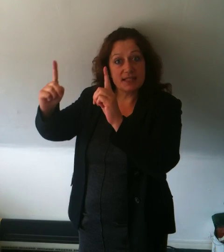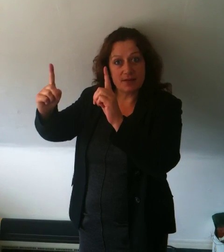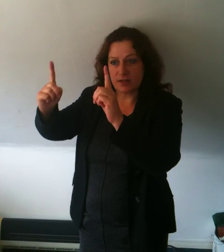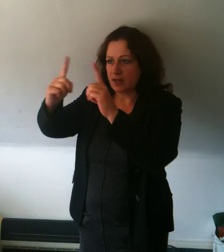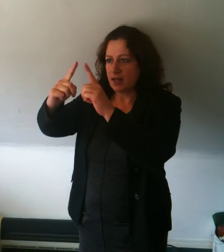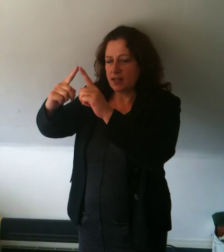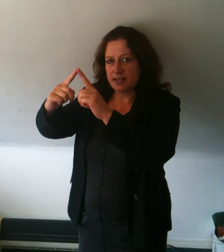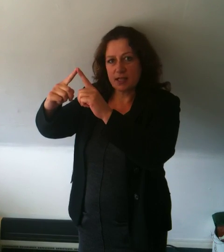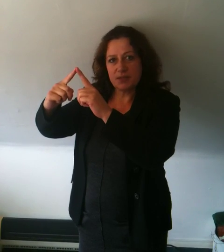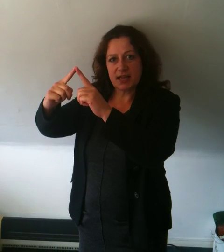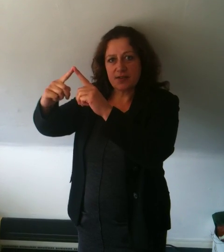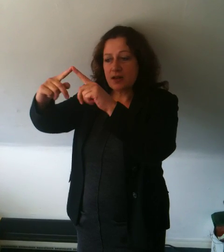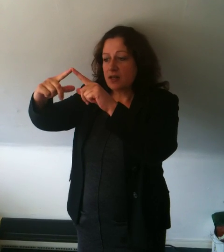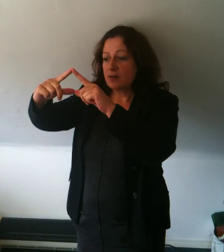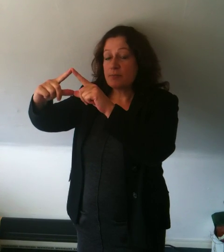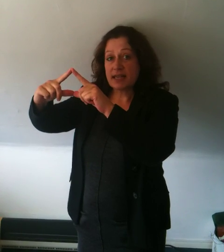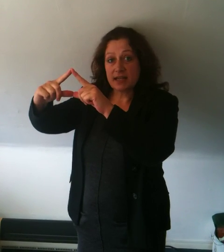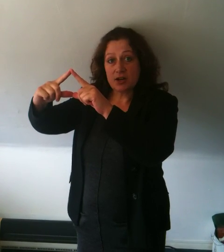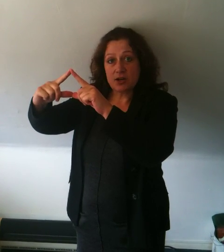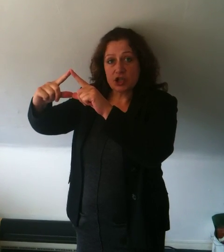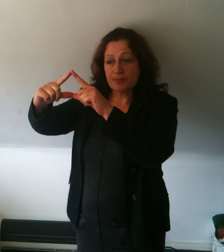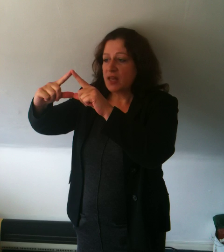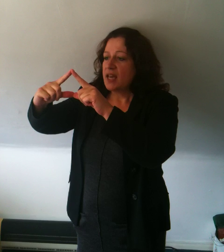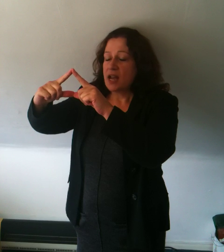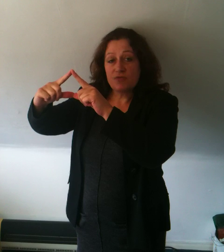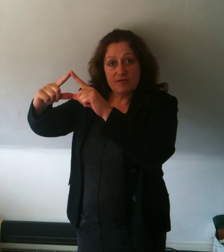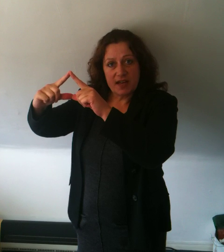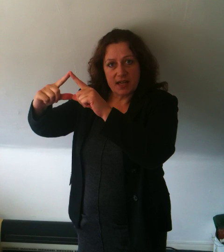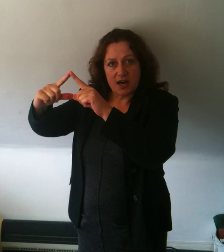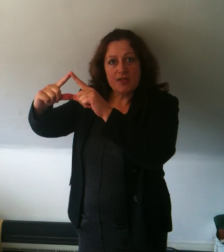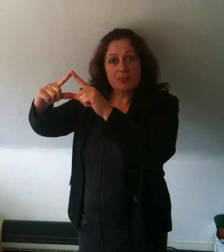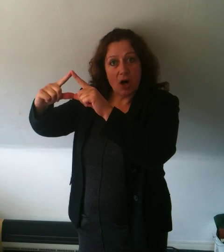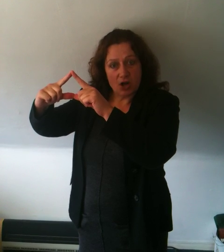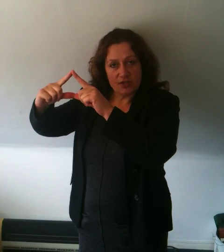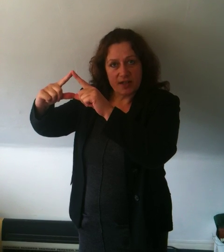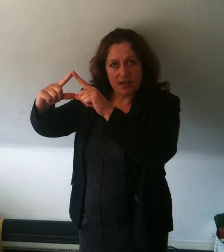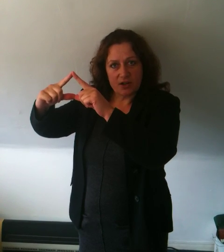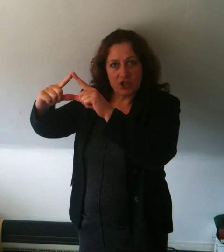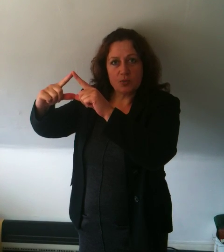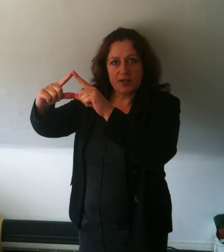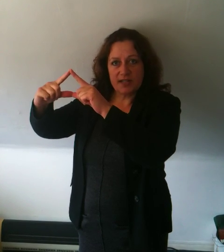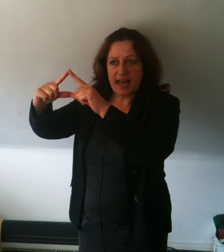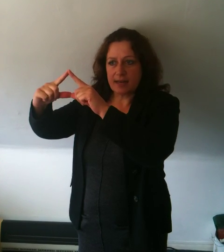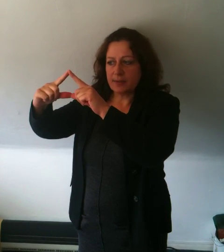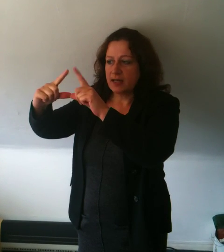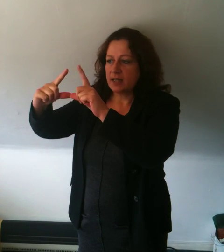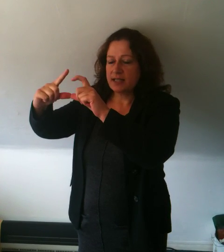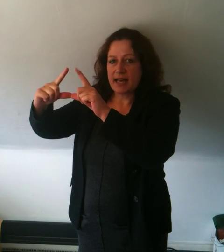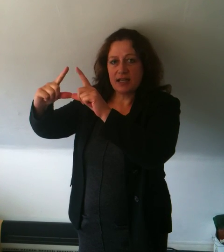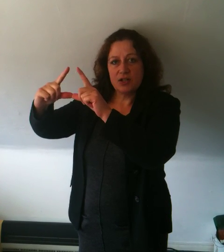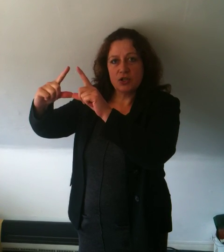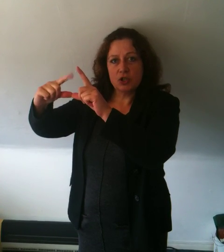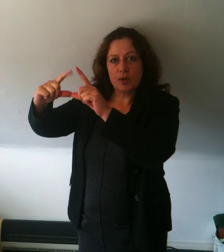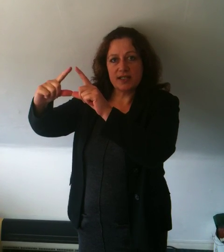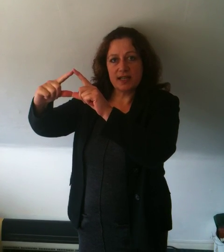7. Stick them together, make an arch. Every finger that's part of that arch is worth 10. 10, 20,